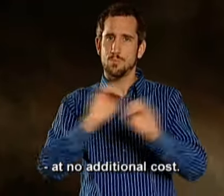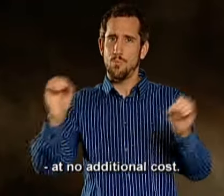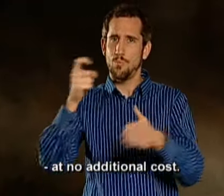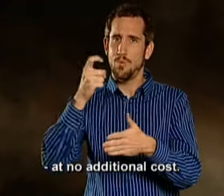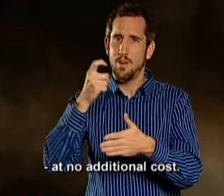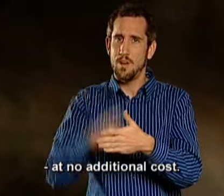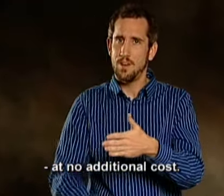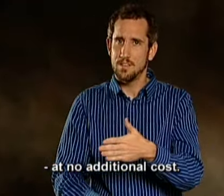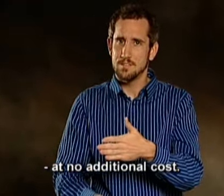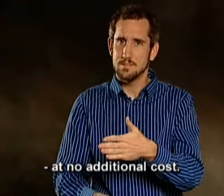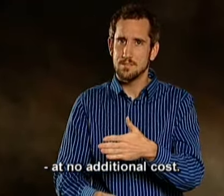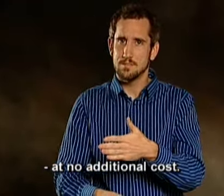additional cost.